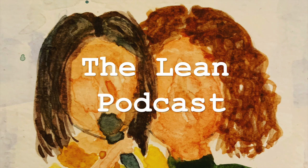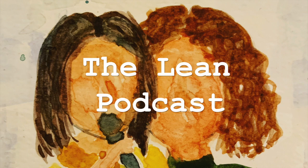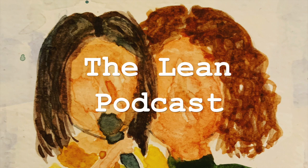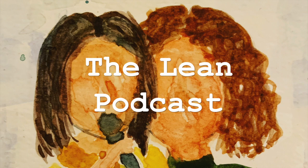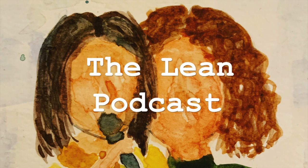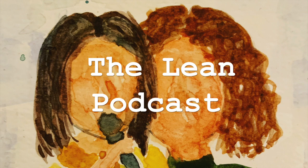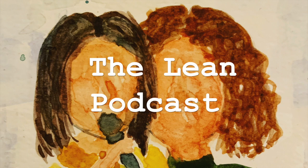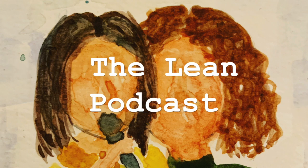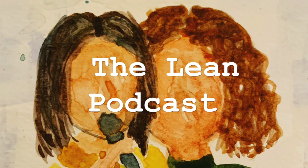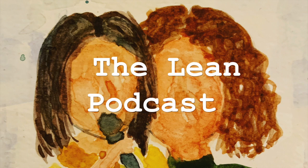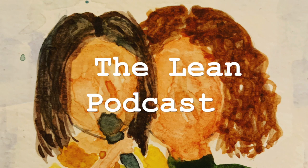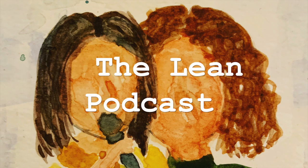Let's do that.